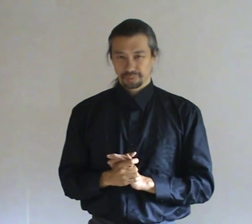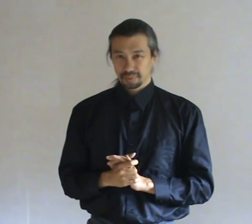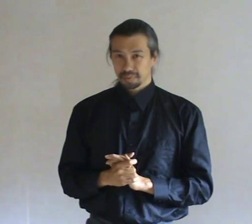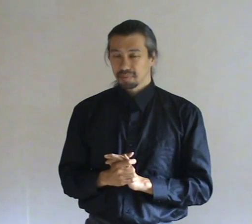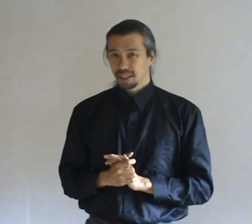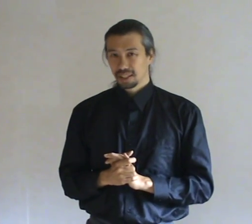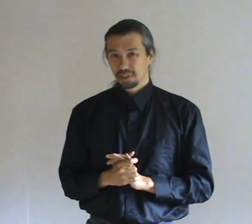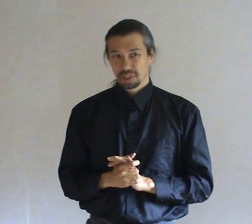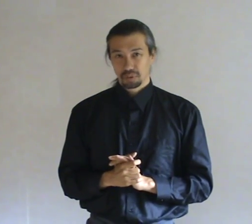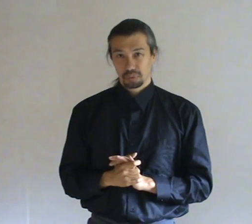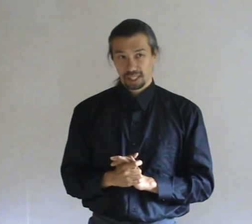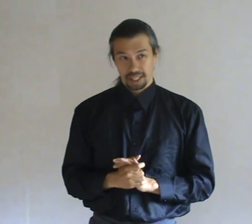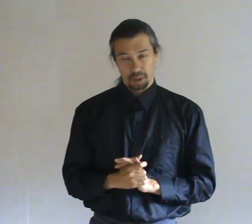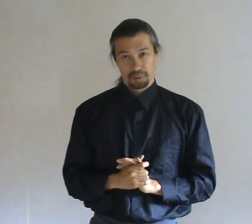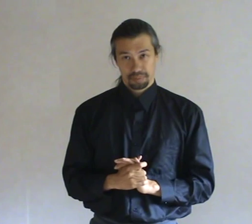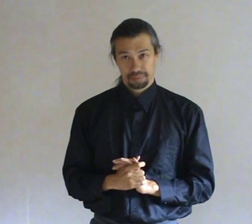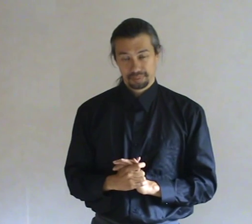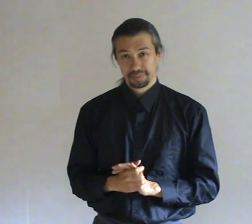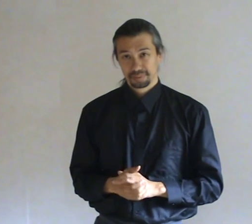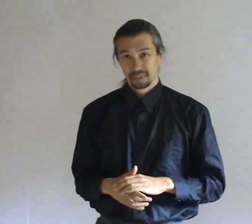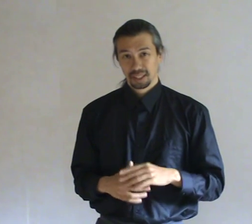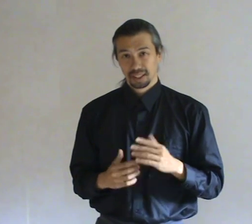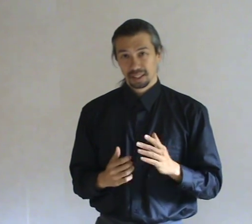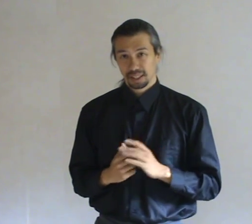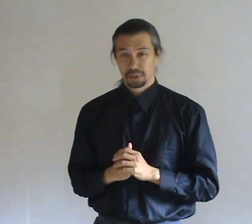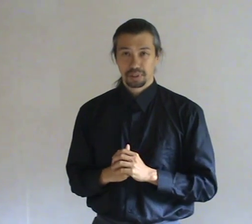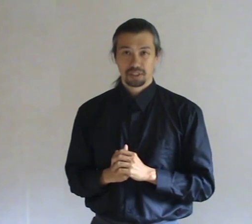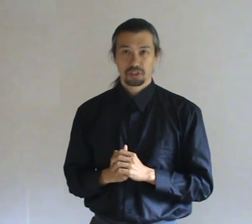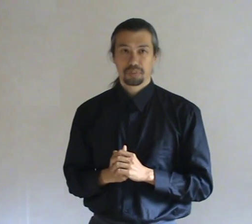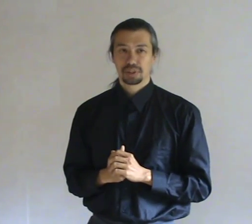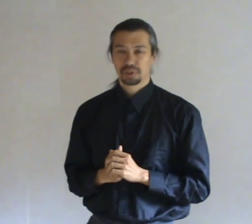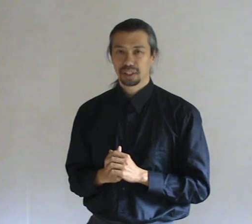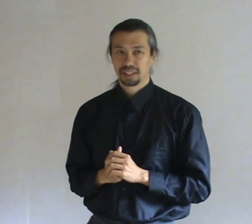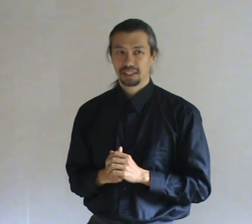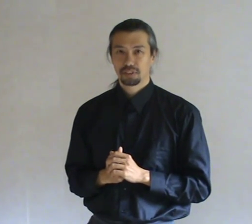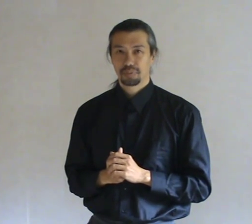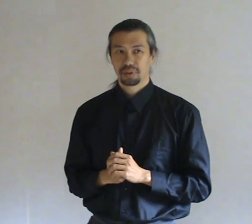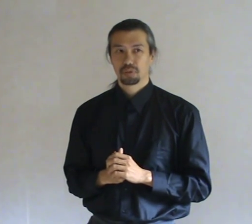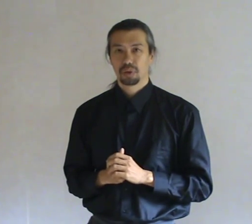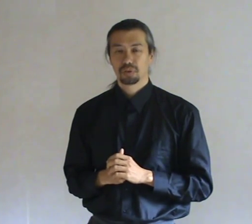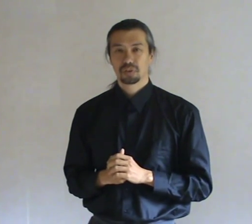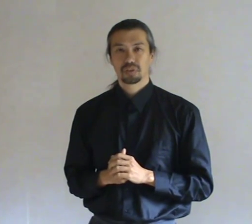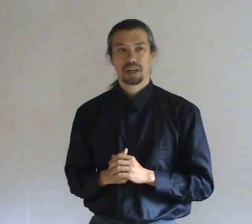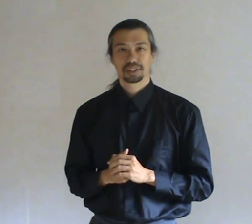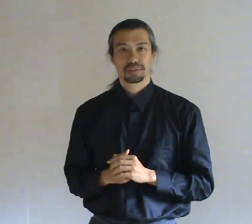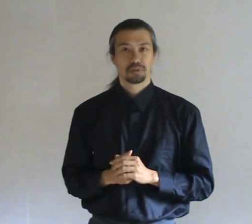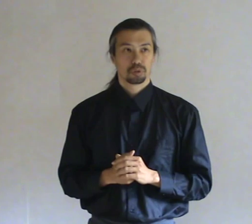So these things will really help. The other thing is to make sure that indeed the spirits won't ask for